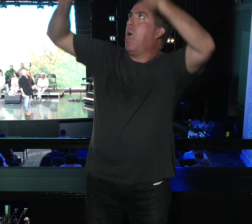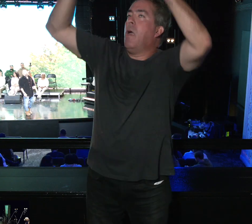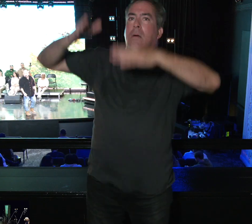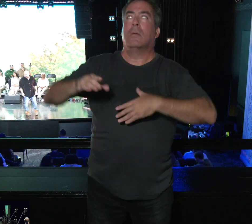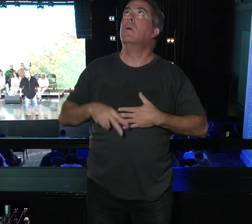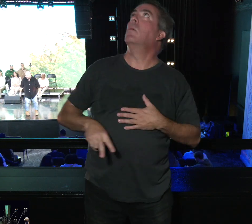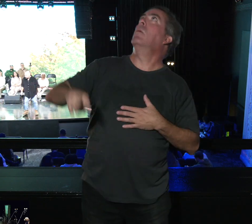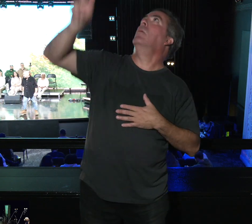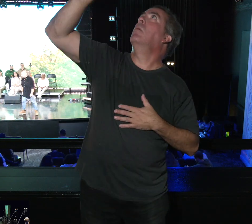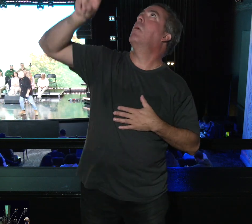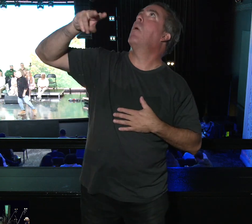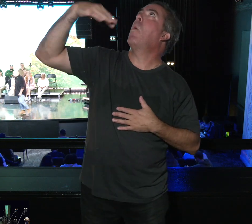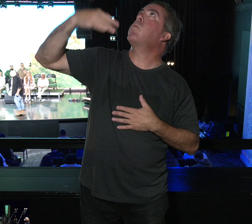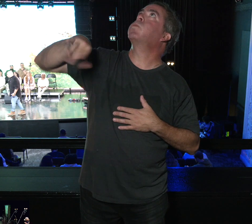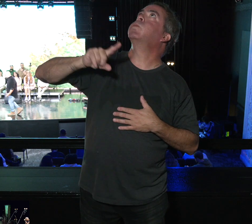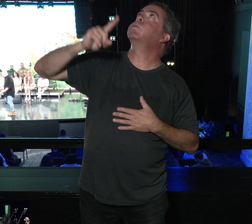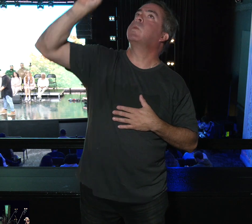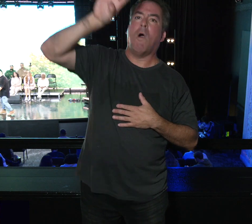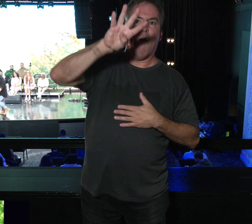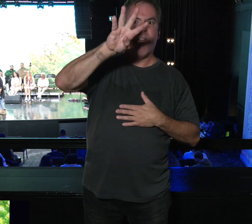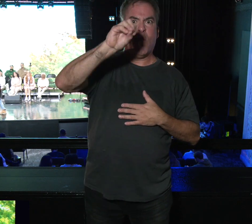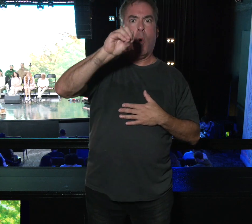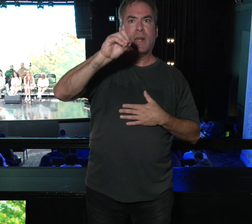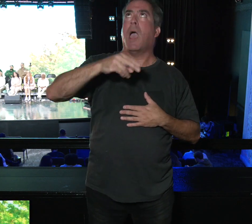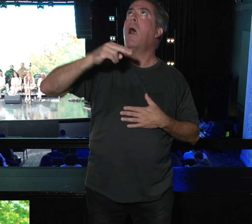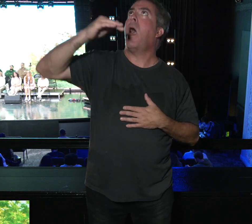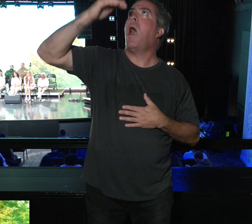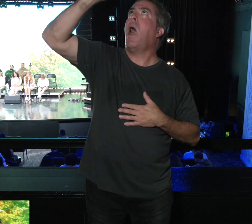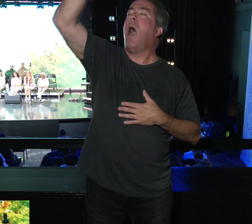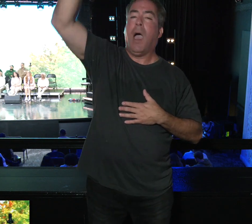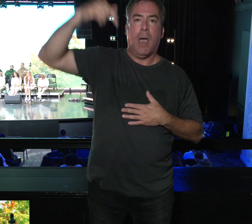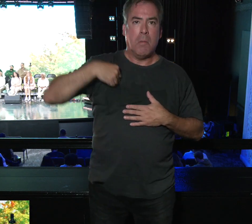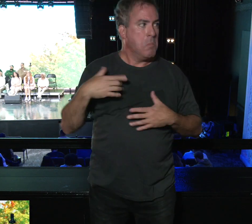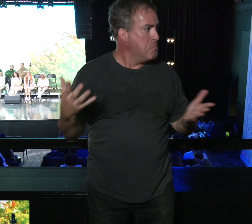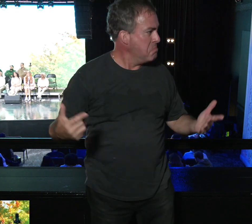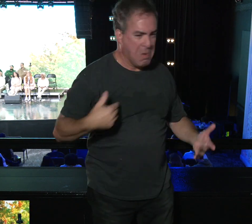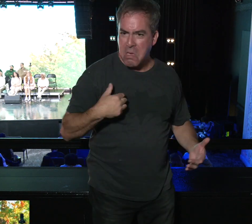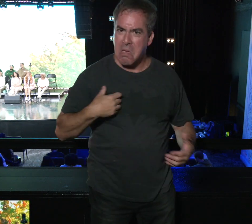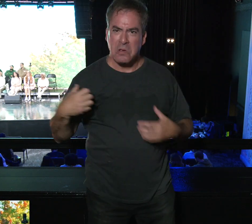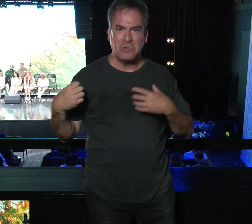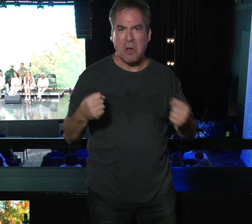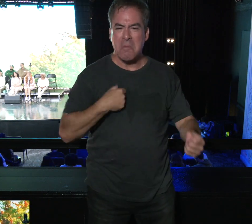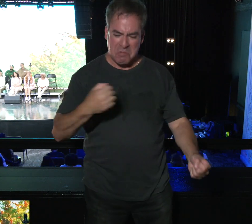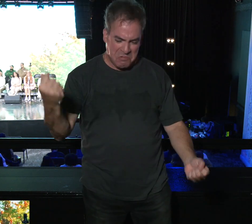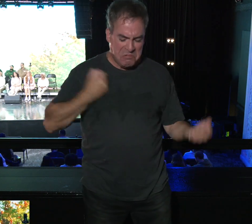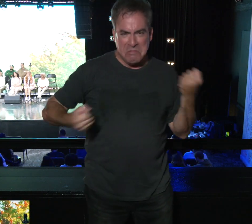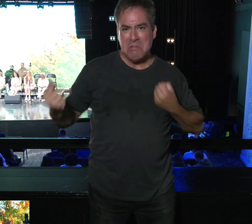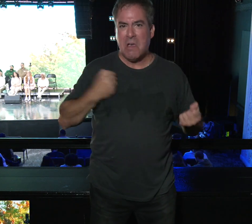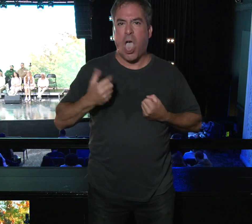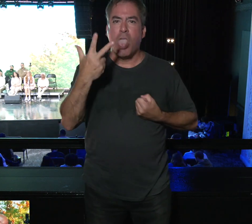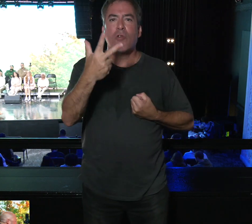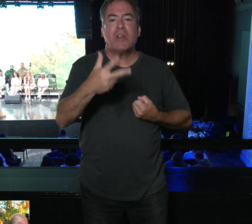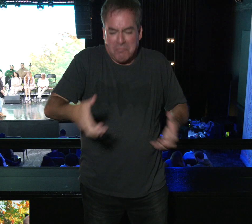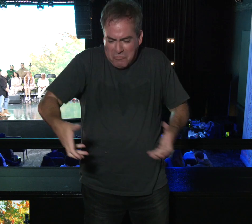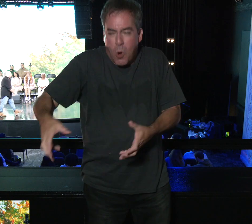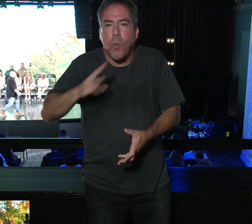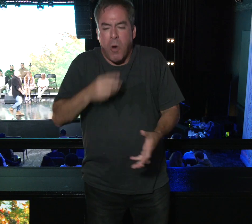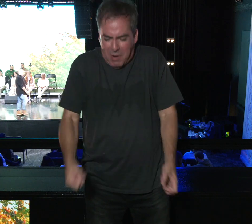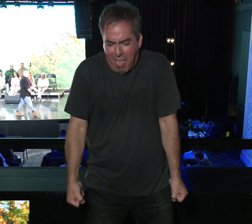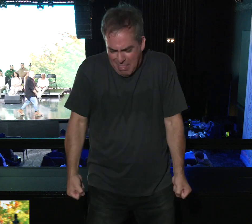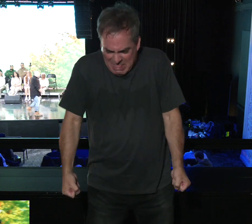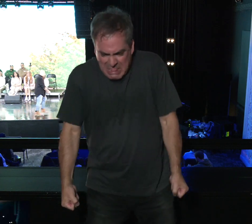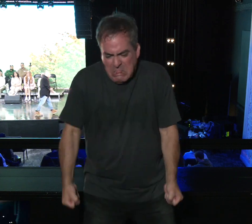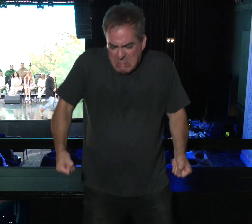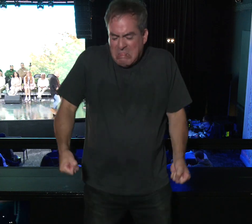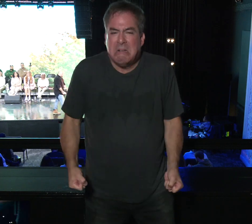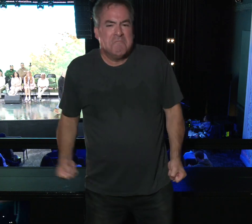looking up. We're like, all right, guys, let's go. You know, of course, I want to be like the strongest one. I grab like three cases of water and I go over